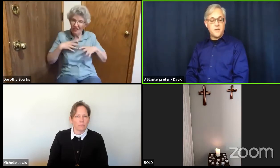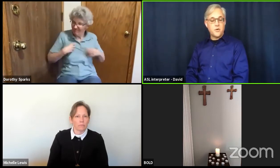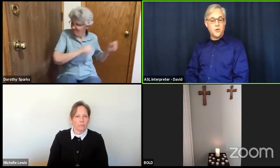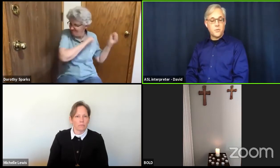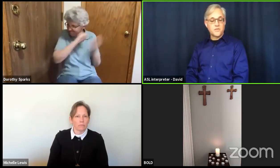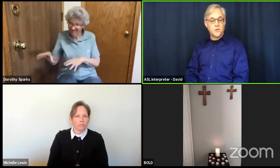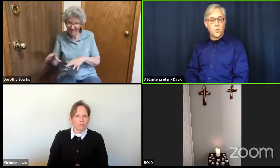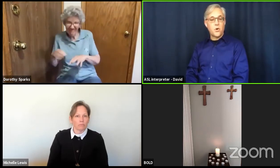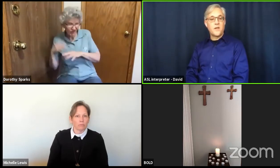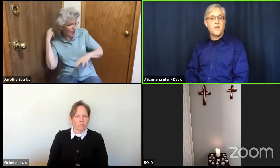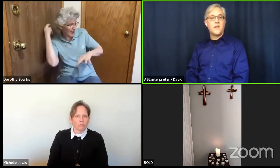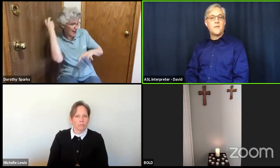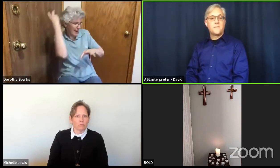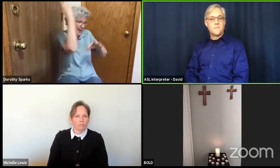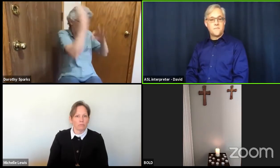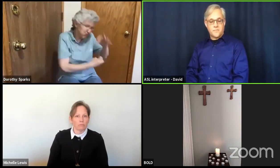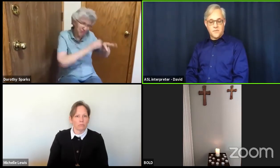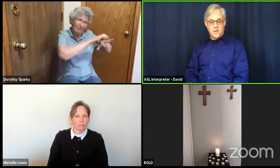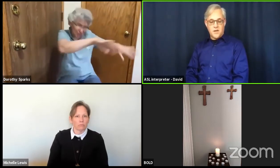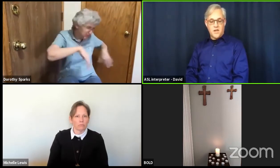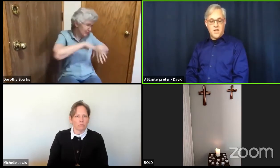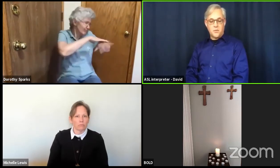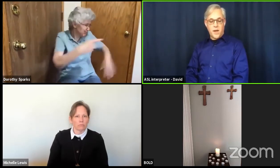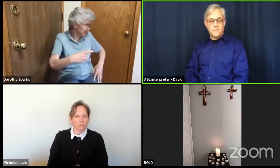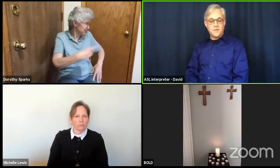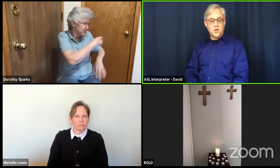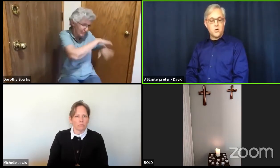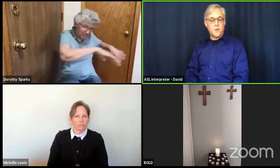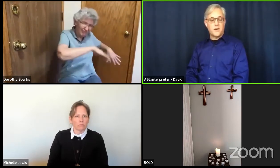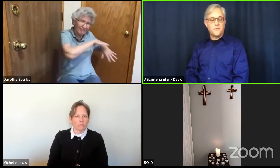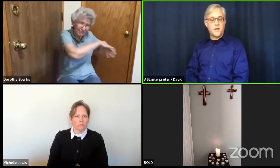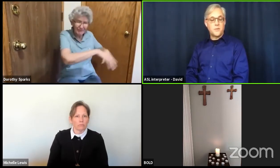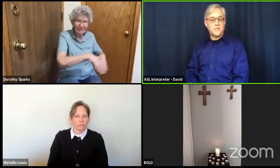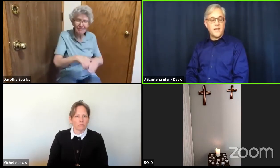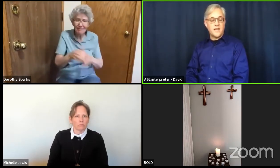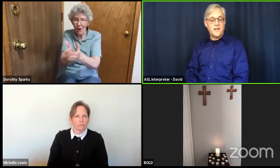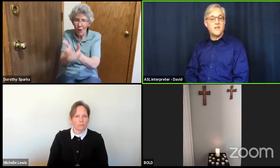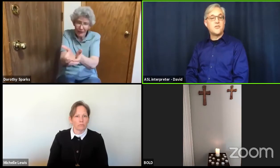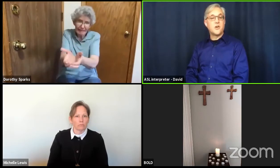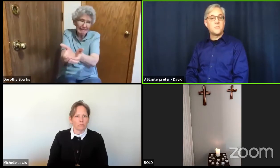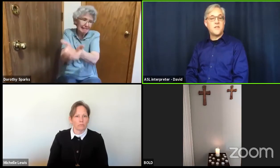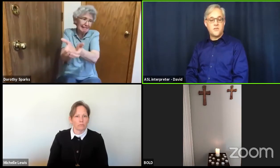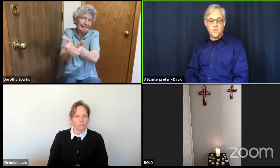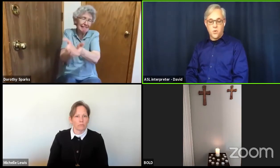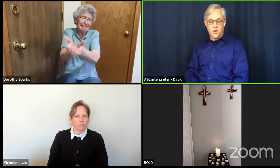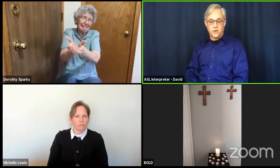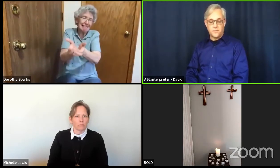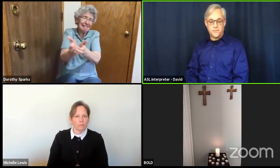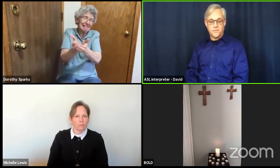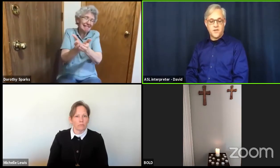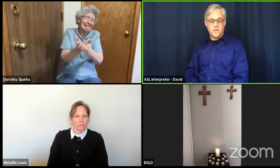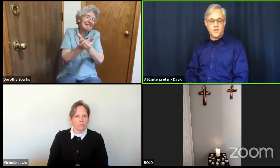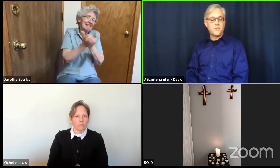was the Lord, he wrapped his coat around him, for he was naked, and jumped into the water. The other disciples